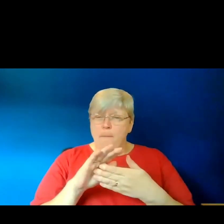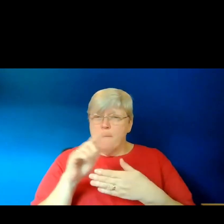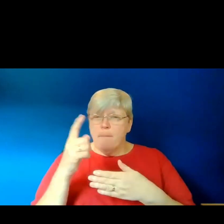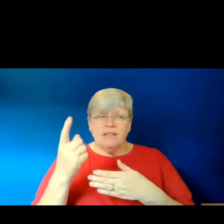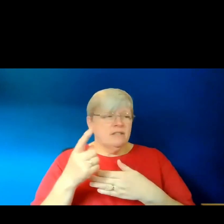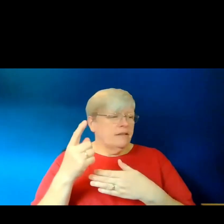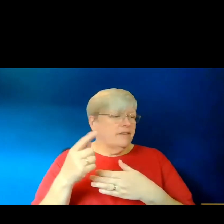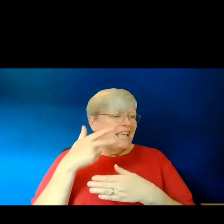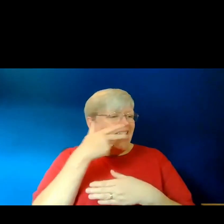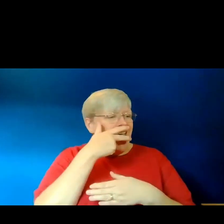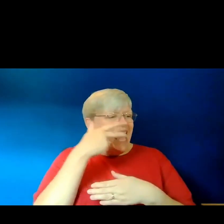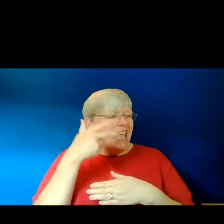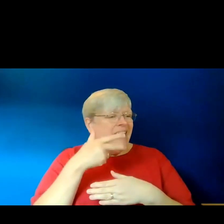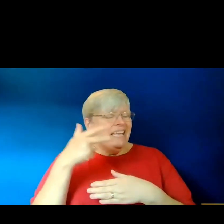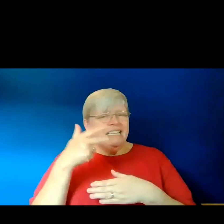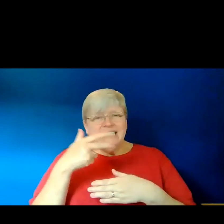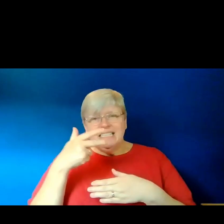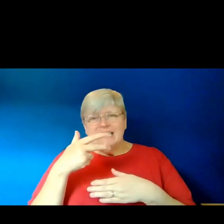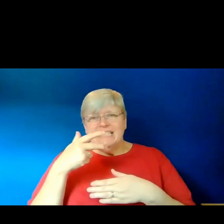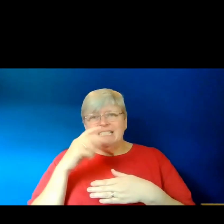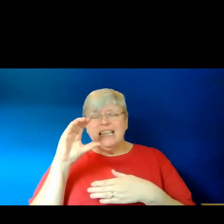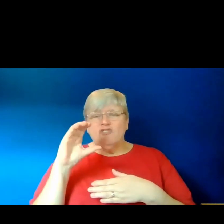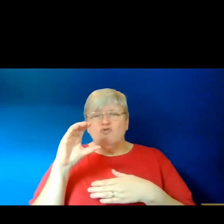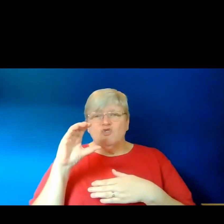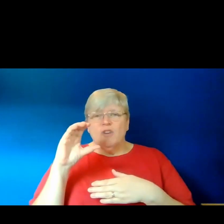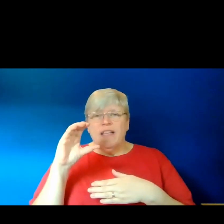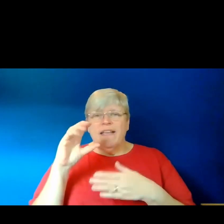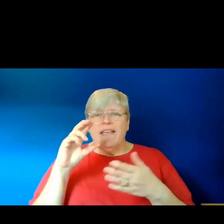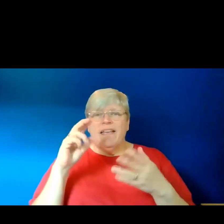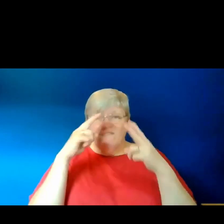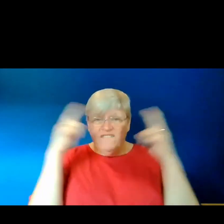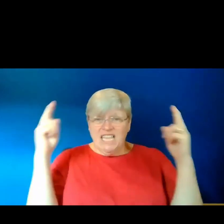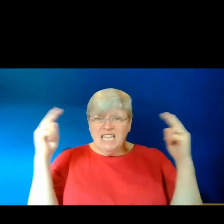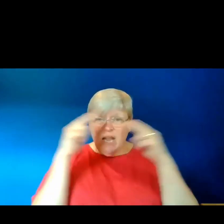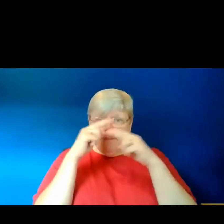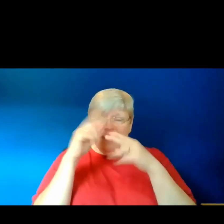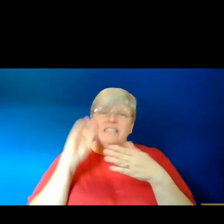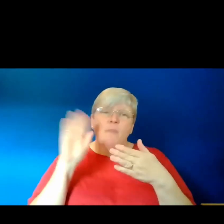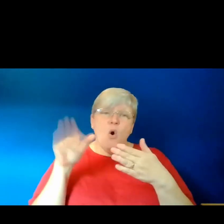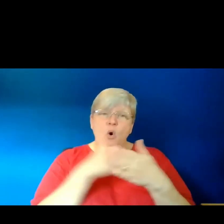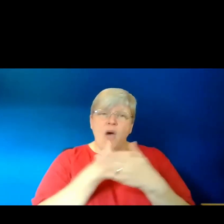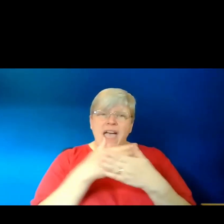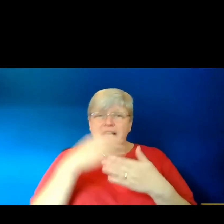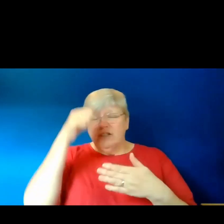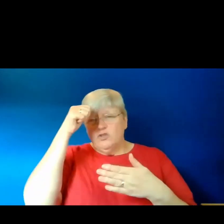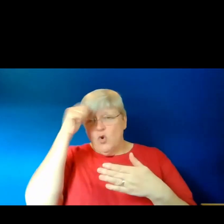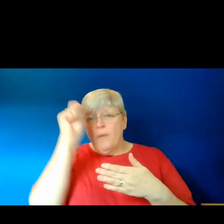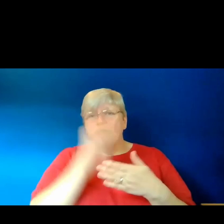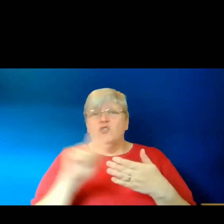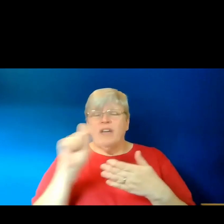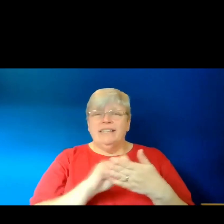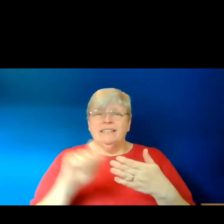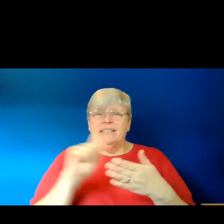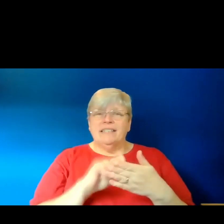18th century Vietnamese poet and she was known for writing very candidly about